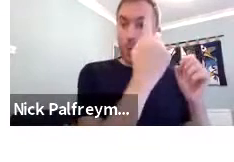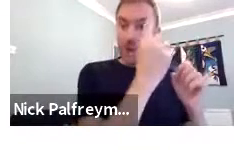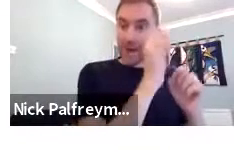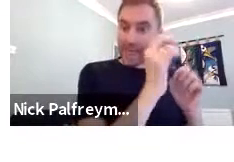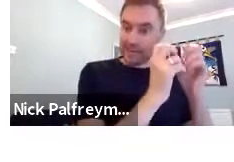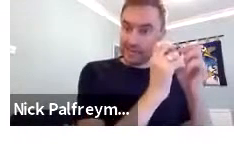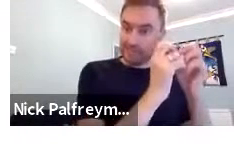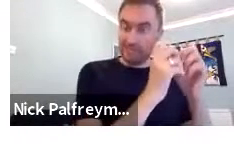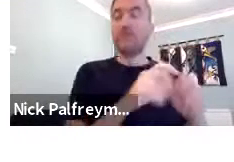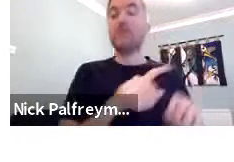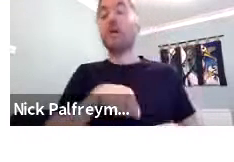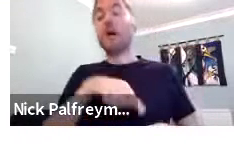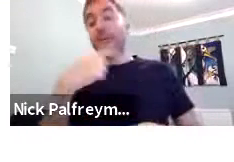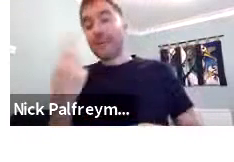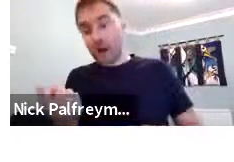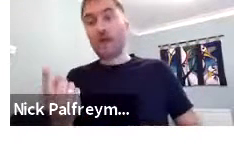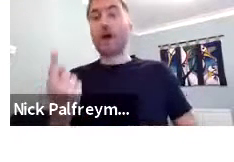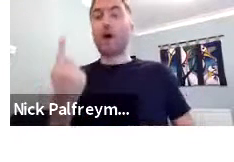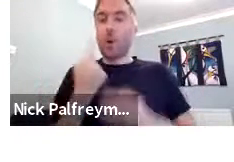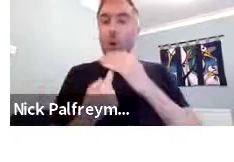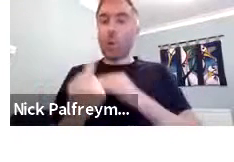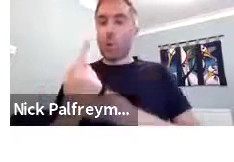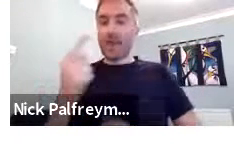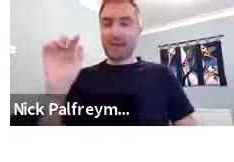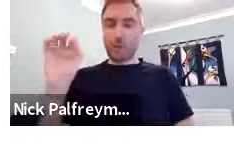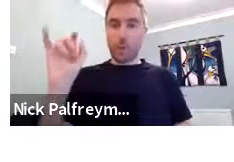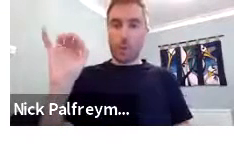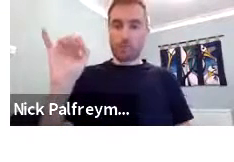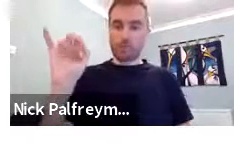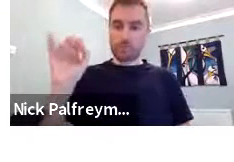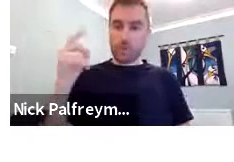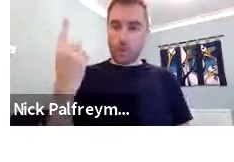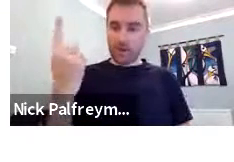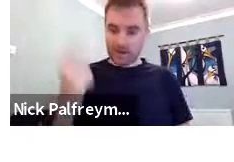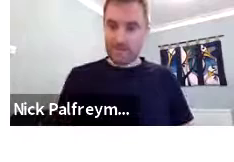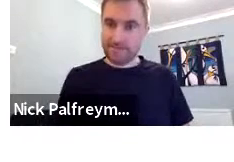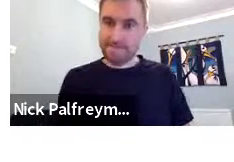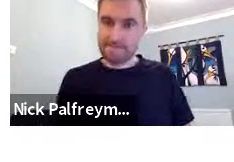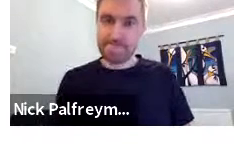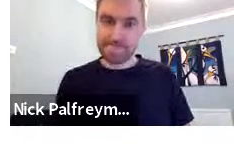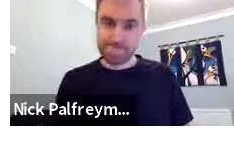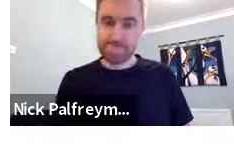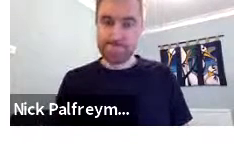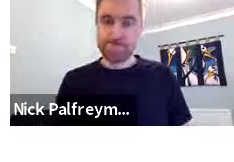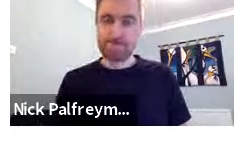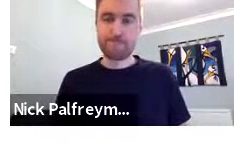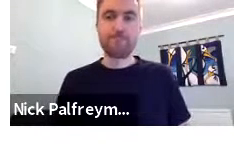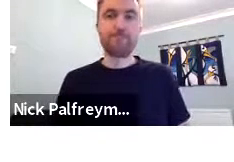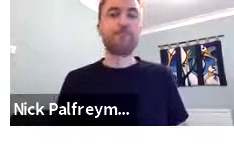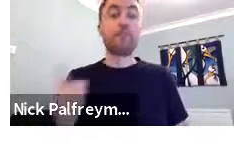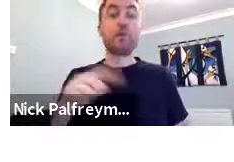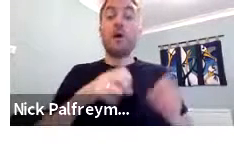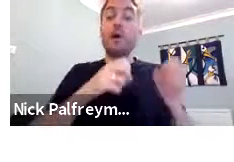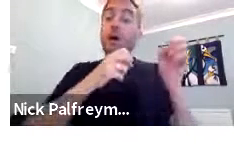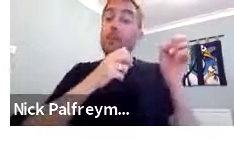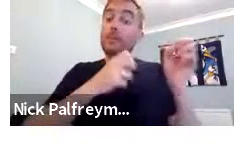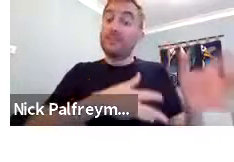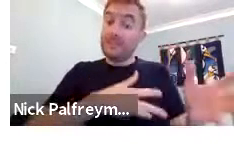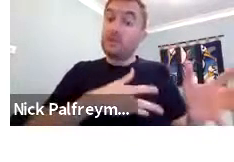So, if we go back, there's two-handed Basindo and one-handed, which is the ASL.